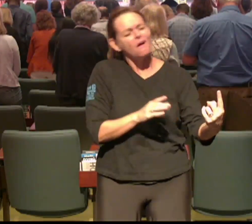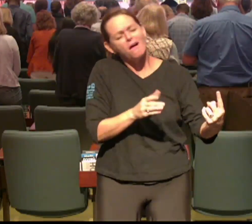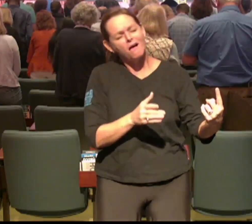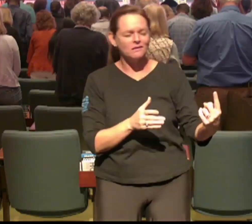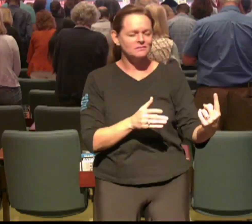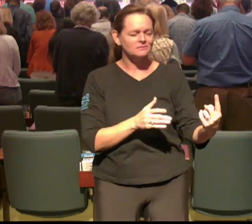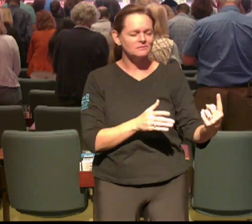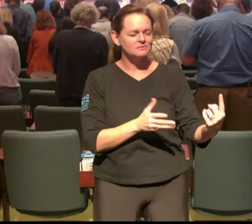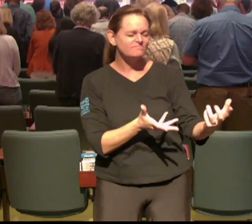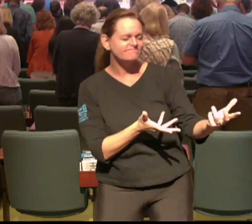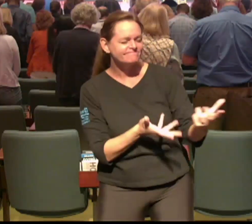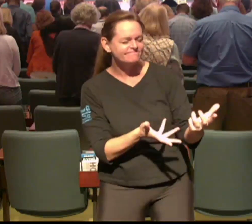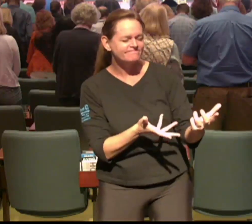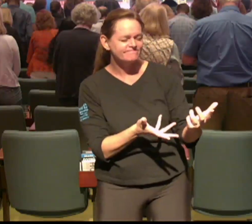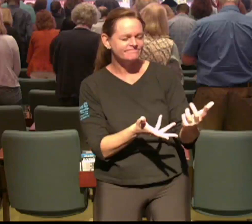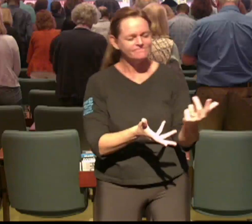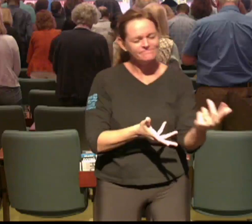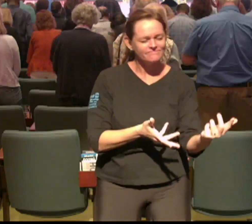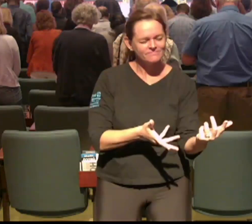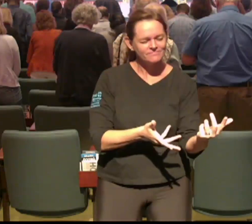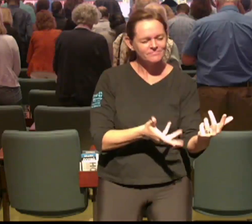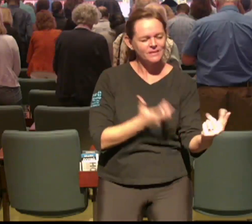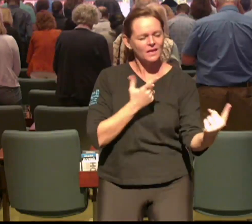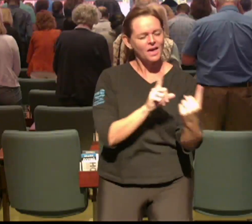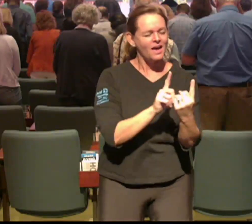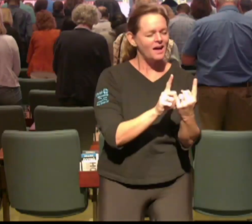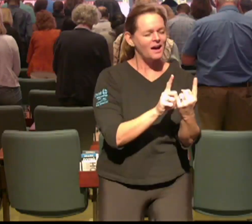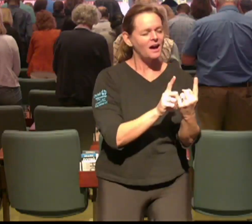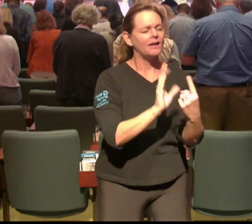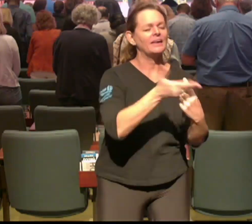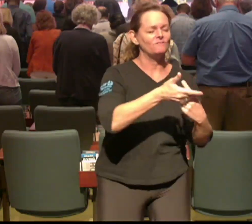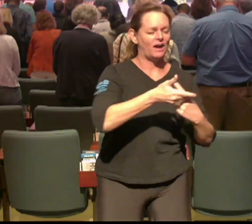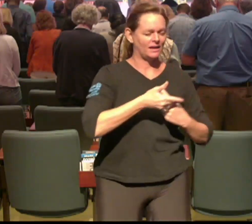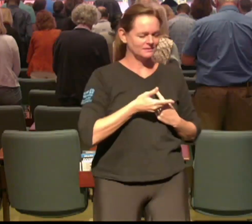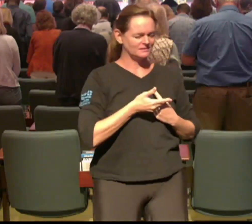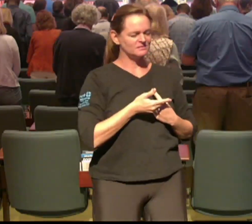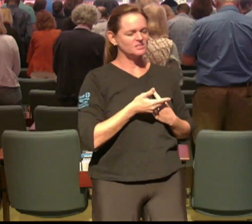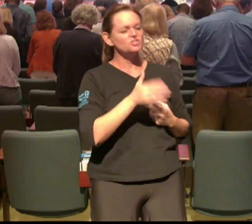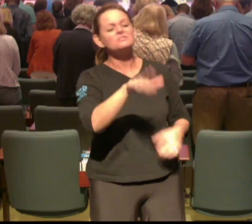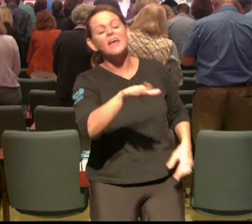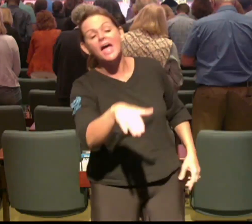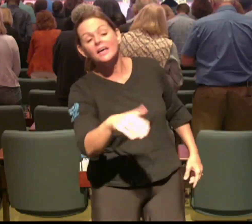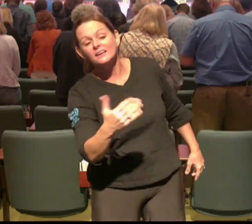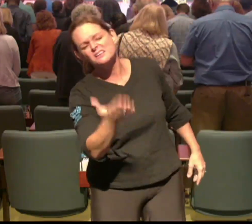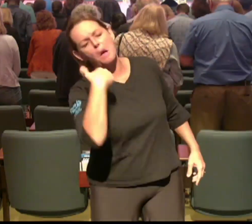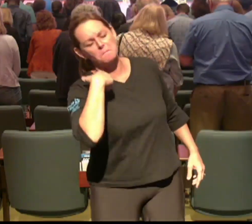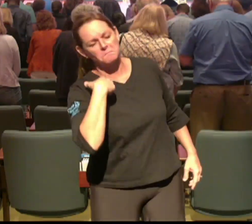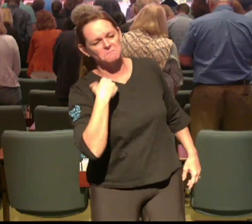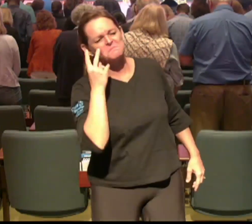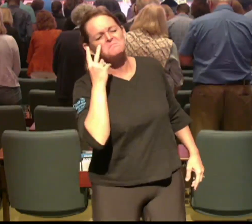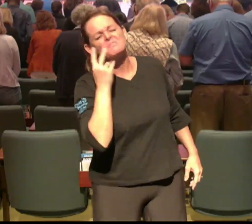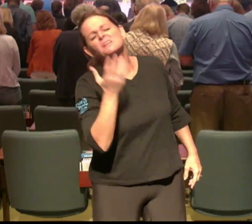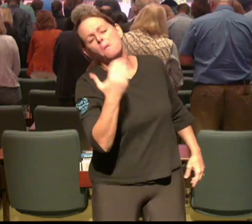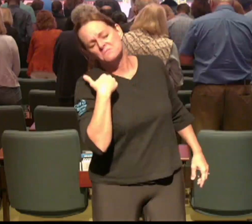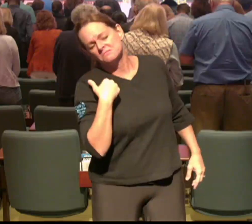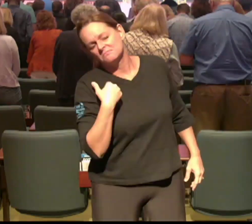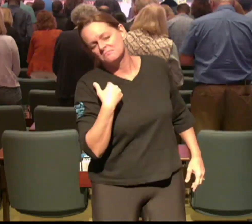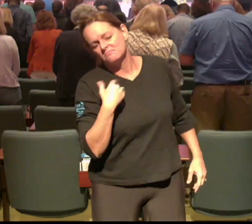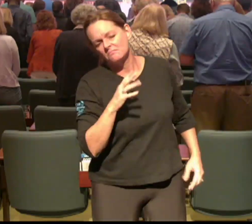see you'll see that he can make the difference so we continue to pray if you're here today and you need that difference in your life you need him to turn some things around